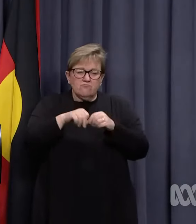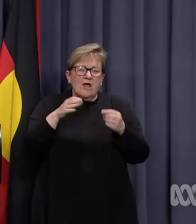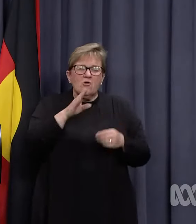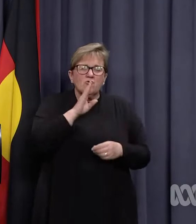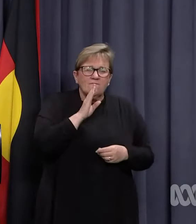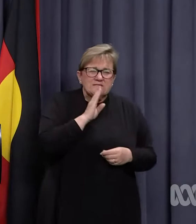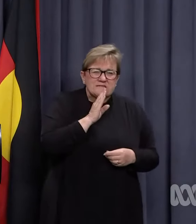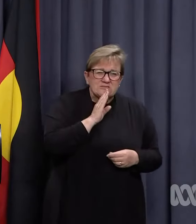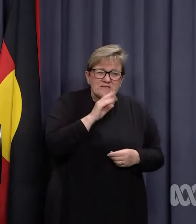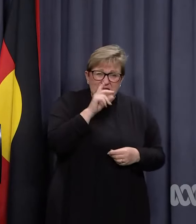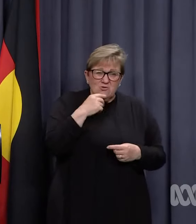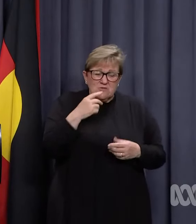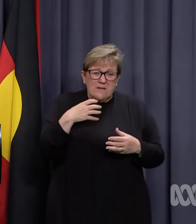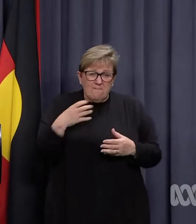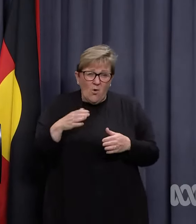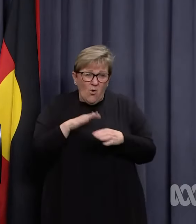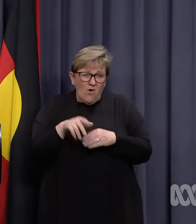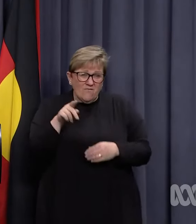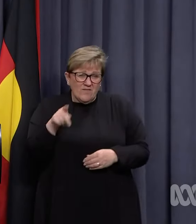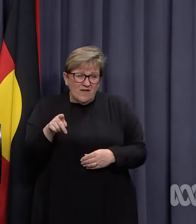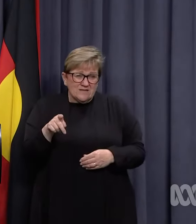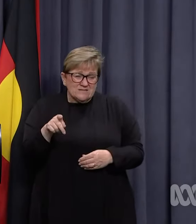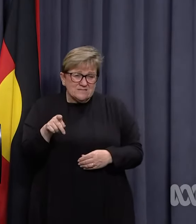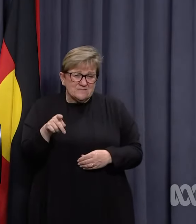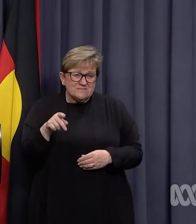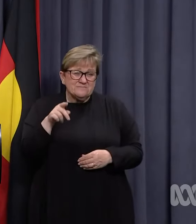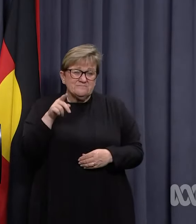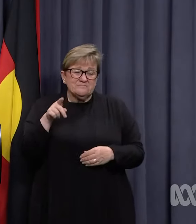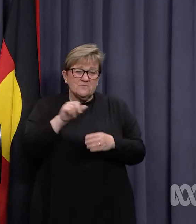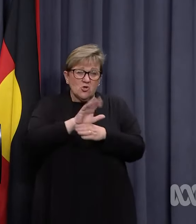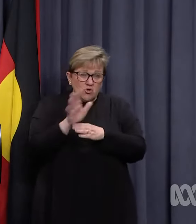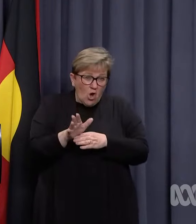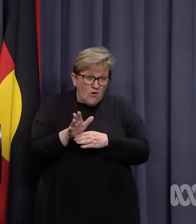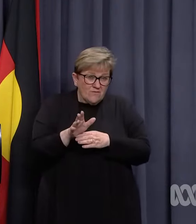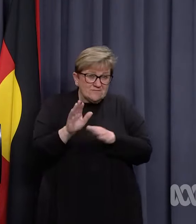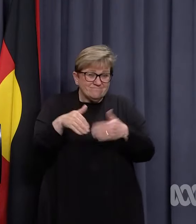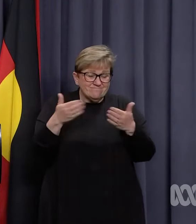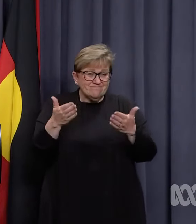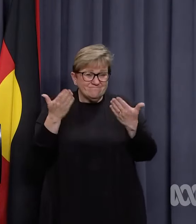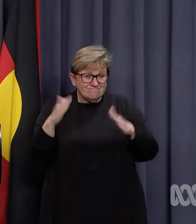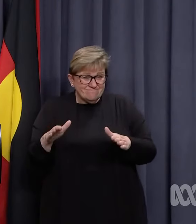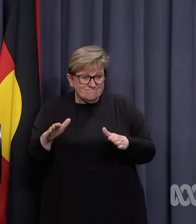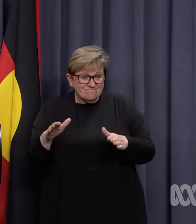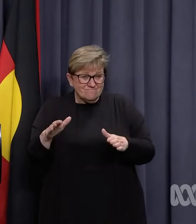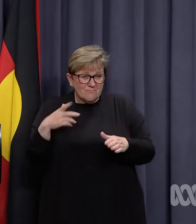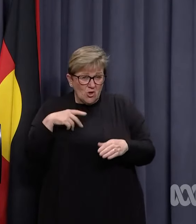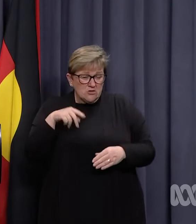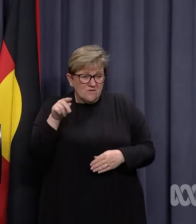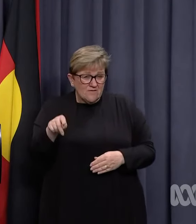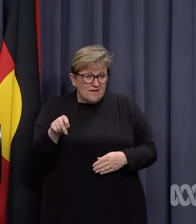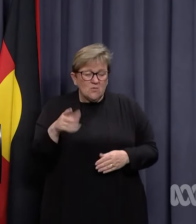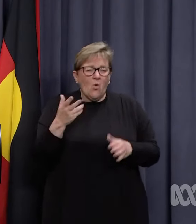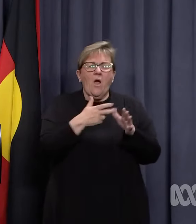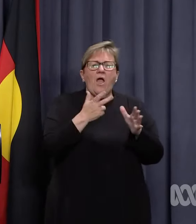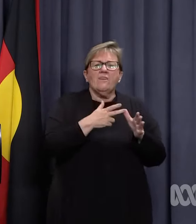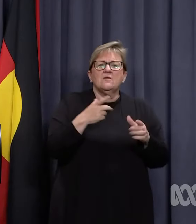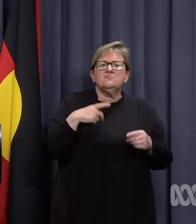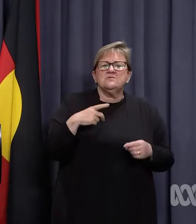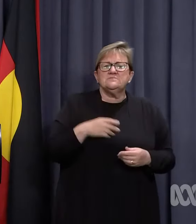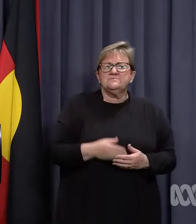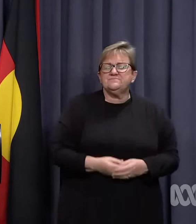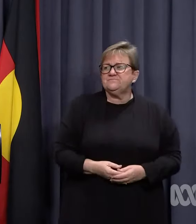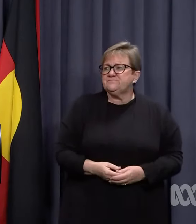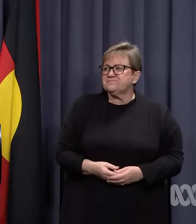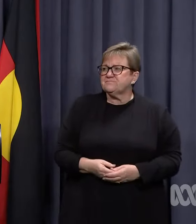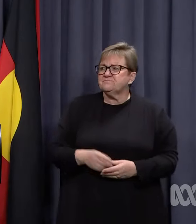confidentiality, say anything more about that, whether COVID did contribute to her death? Is there any more available